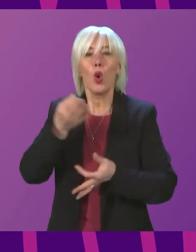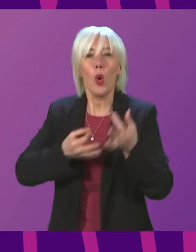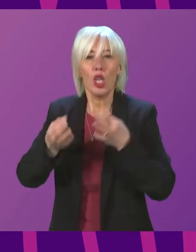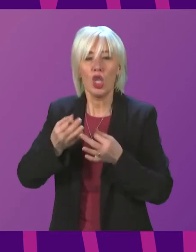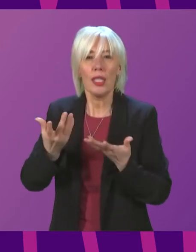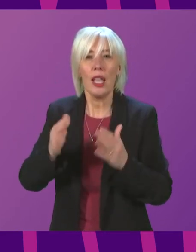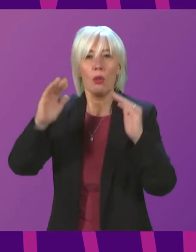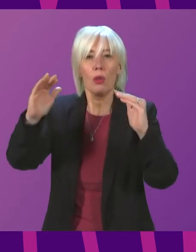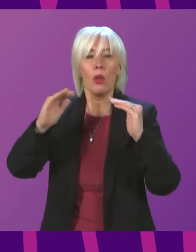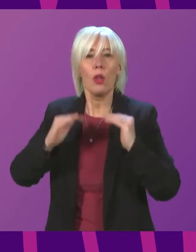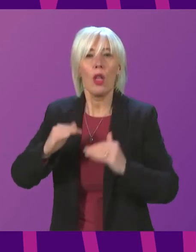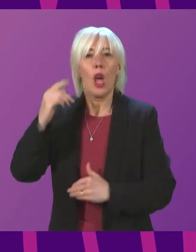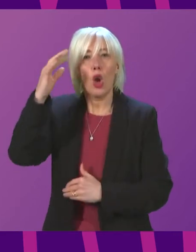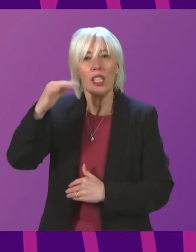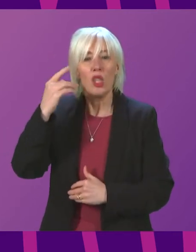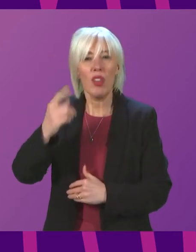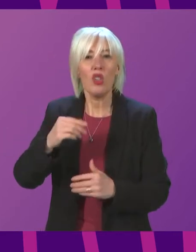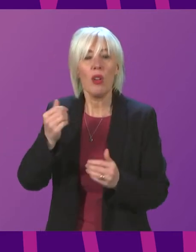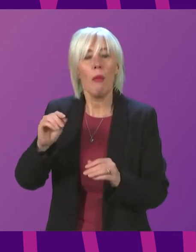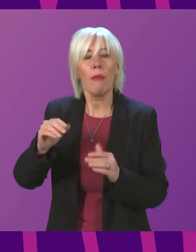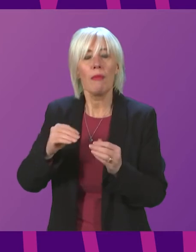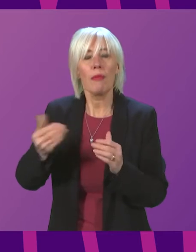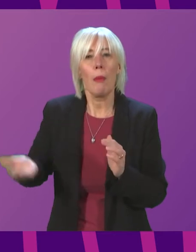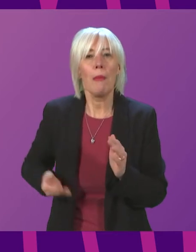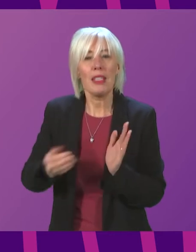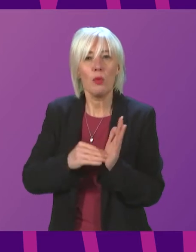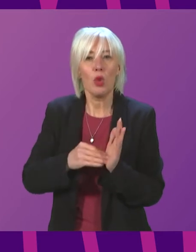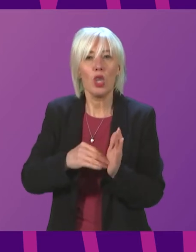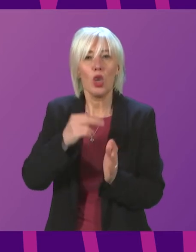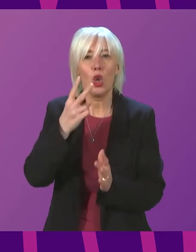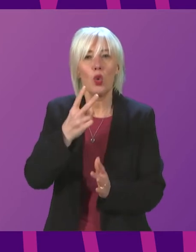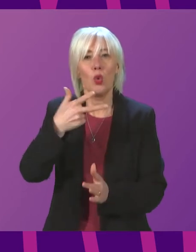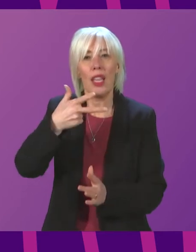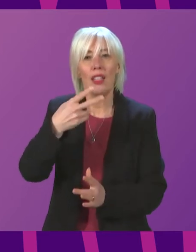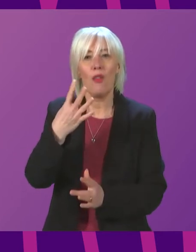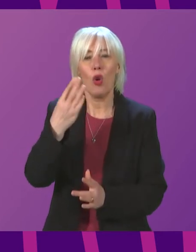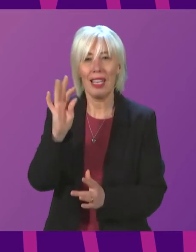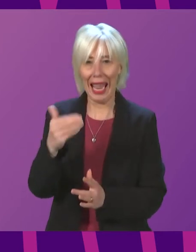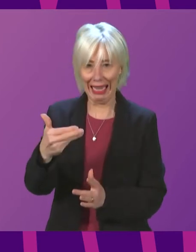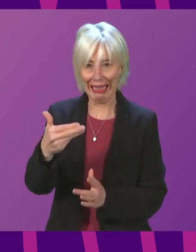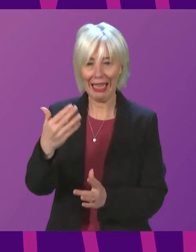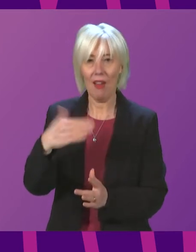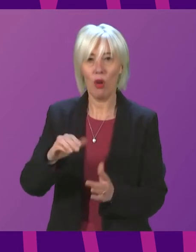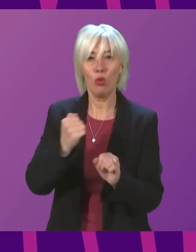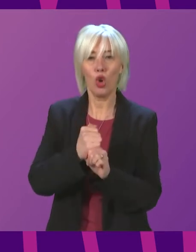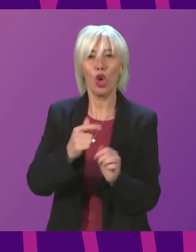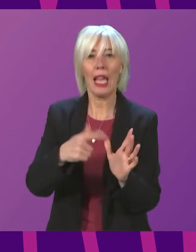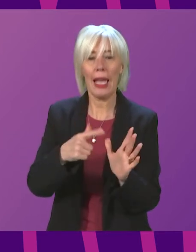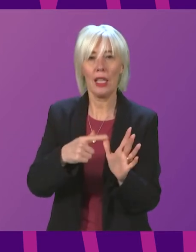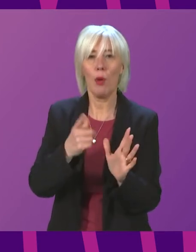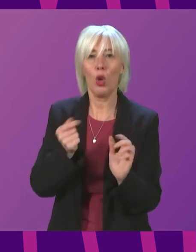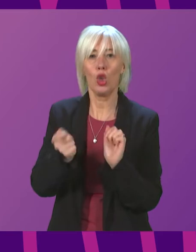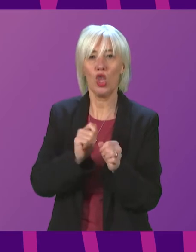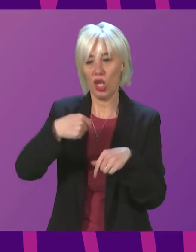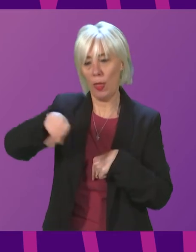is consideration of business motion 2849 in the name of George Adam on behalf of the Parliamentary Bureau on changes to this